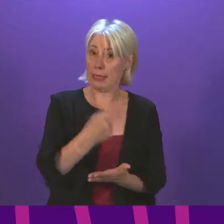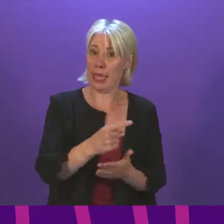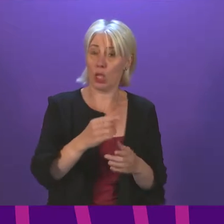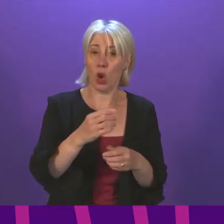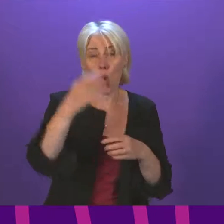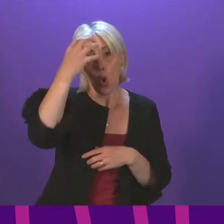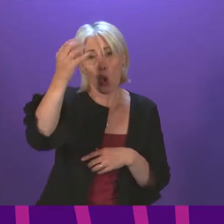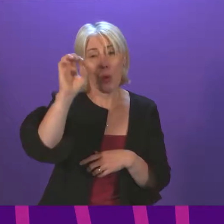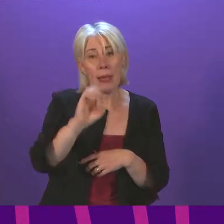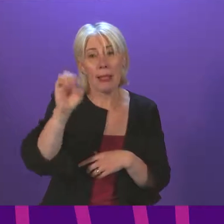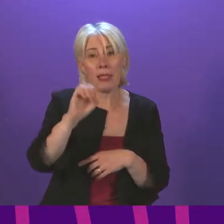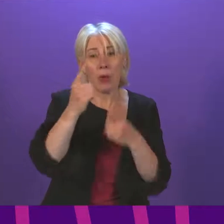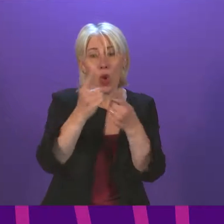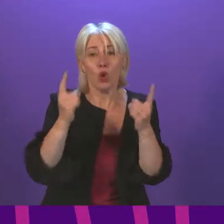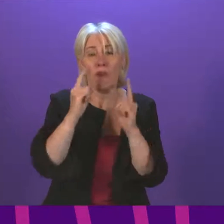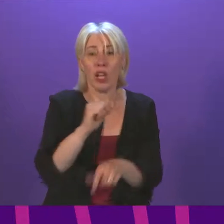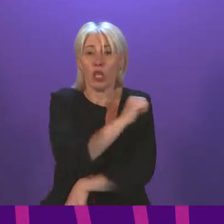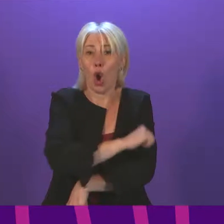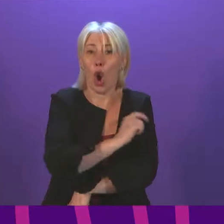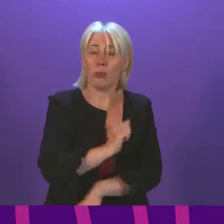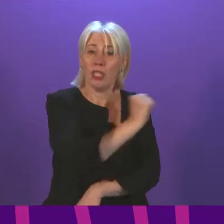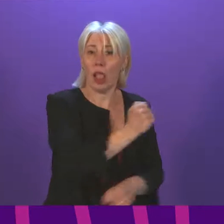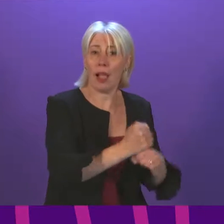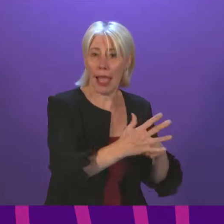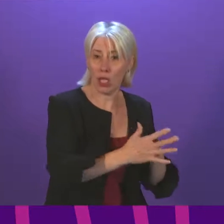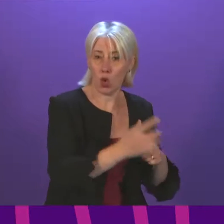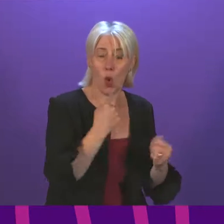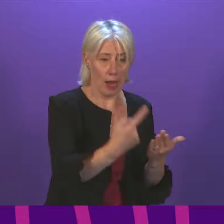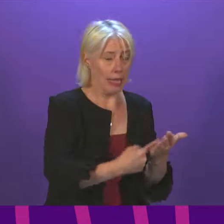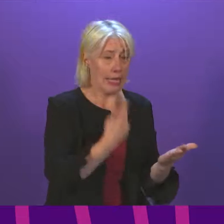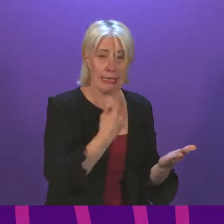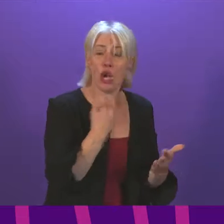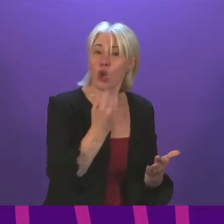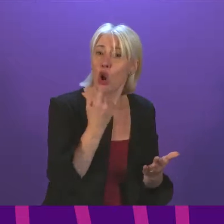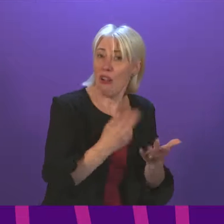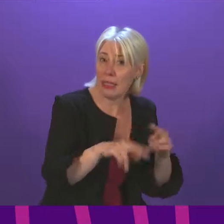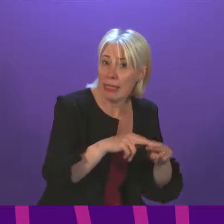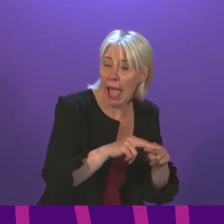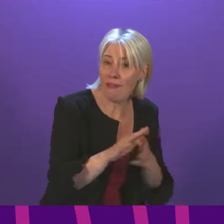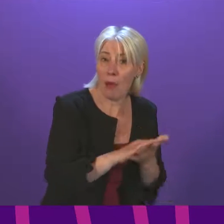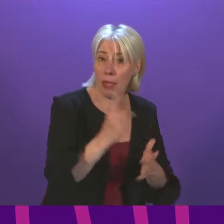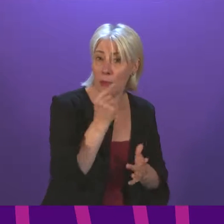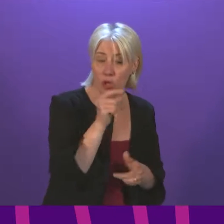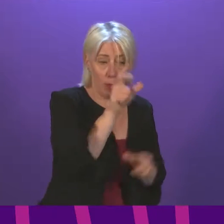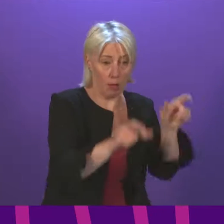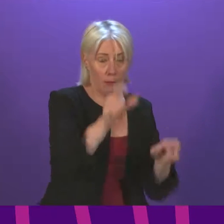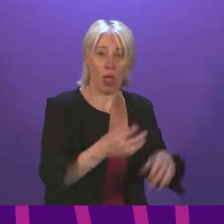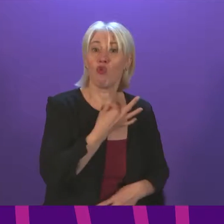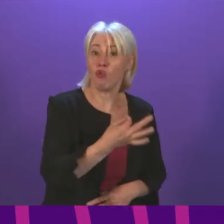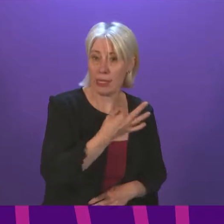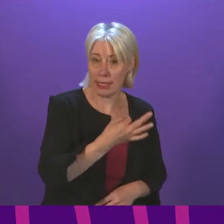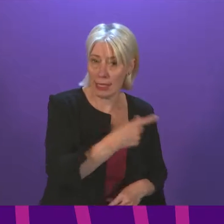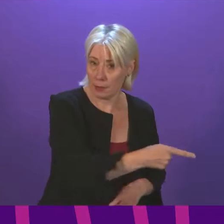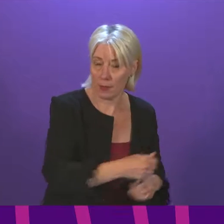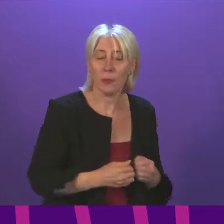University Hospital in Glasgow leading to health professionals warning about patient safety. Cabinet Secretary, Hamza Youssef. Staffing